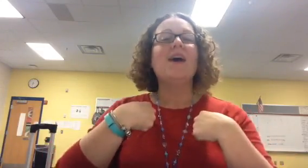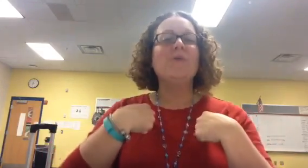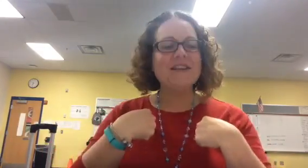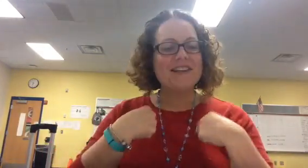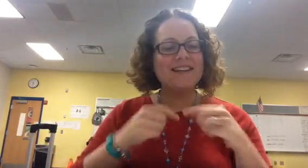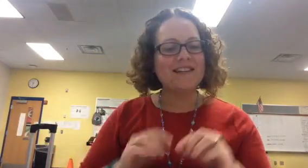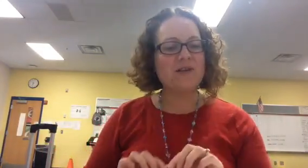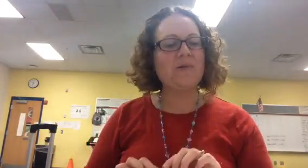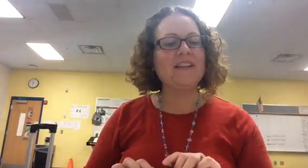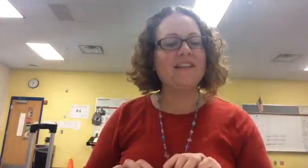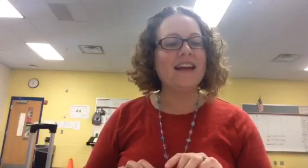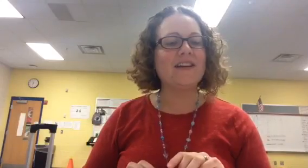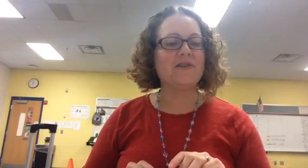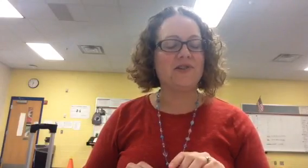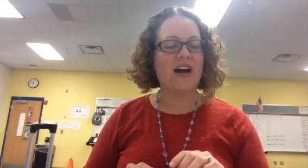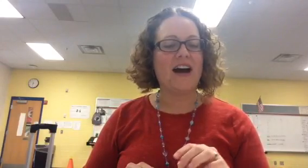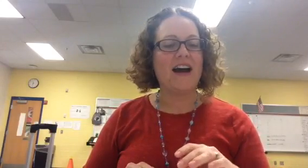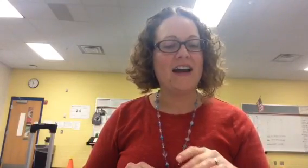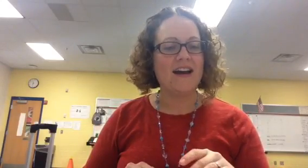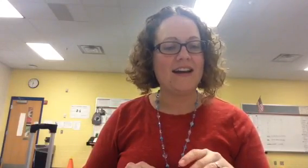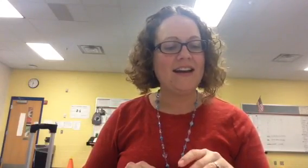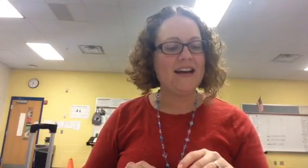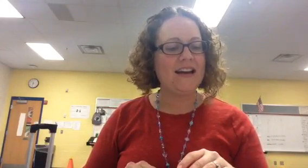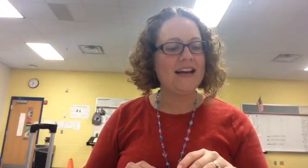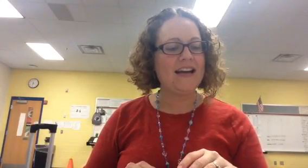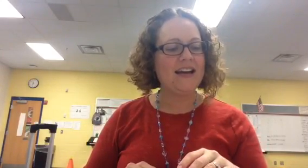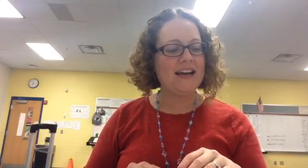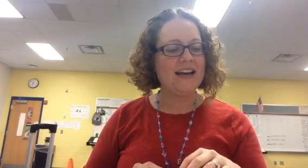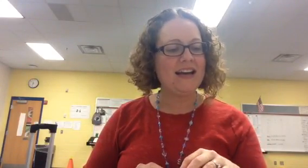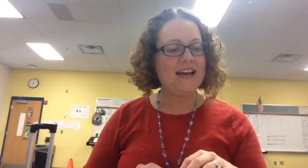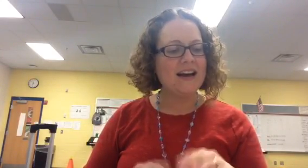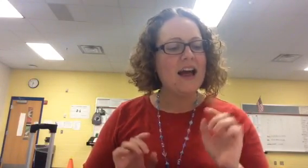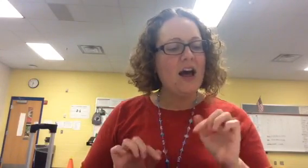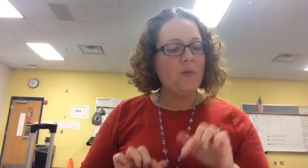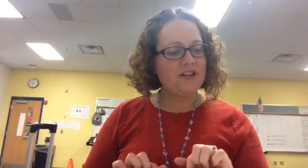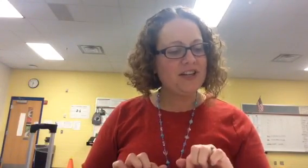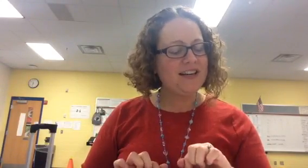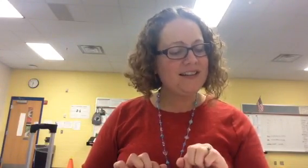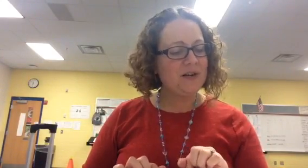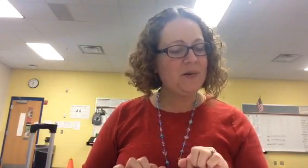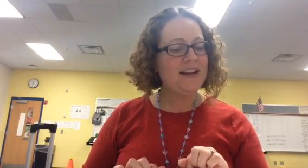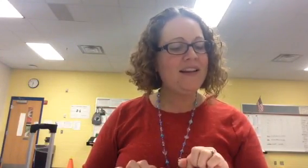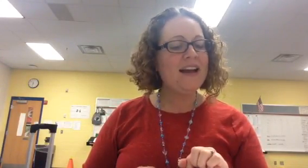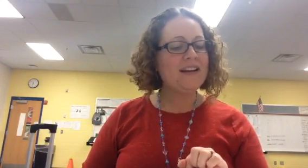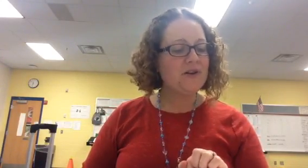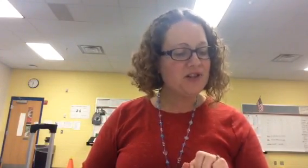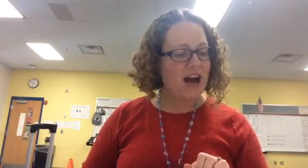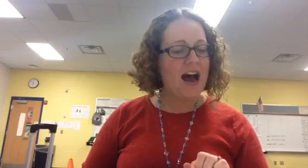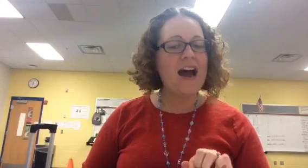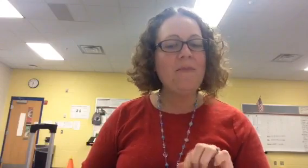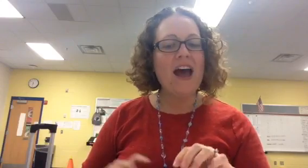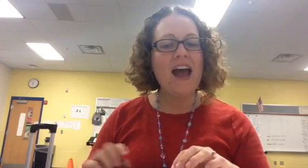Whatcha gonna do when the lake goes dry, honey? Whatcha gonna do when the lake goes dry, babe?